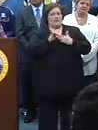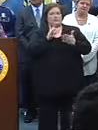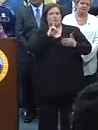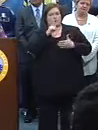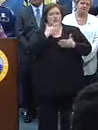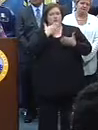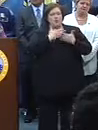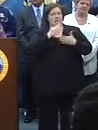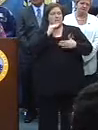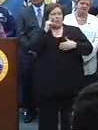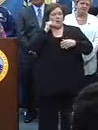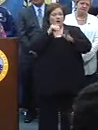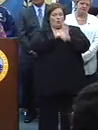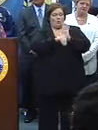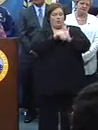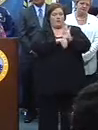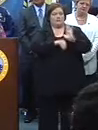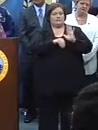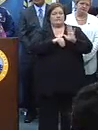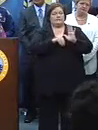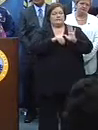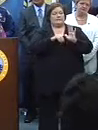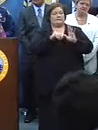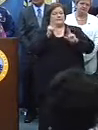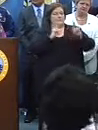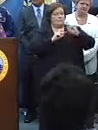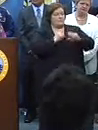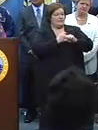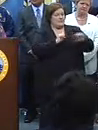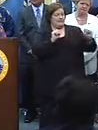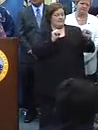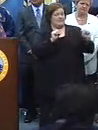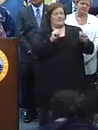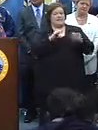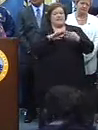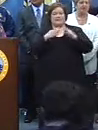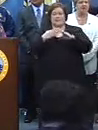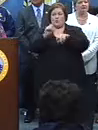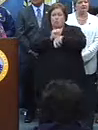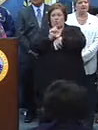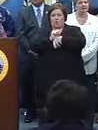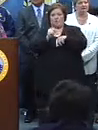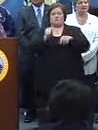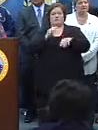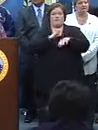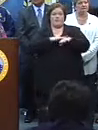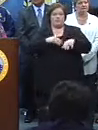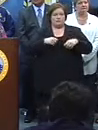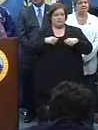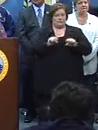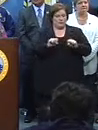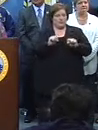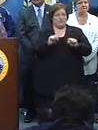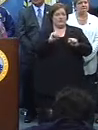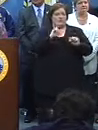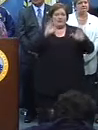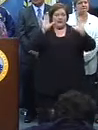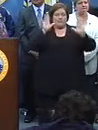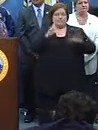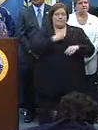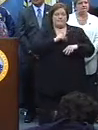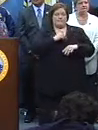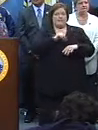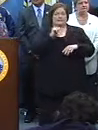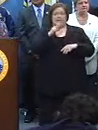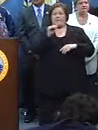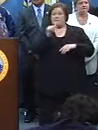Gras in New Orleans. And the public safety and the city workers out on the streets were phenomenal. Deputy Mayor